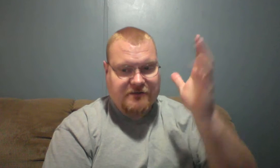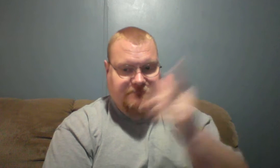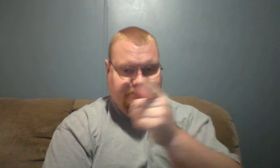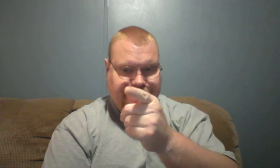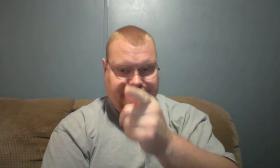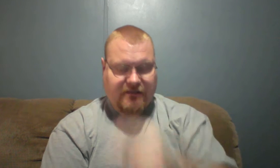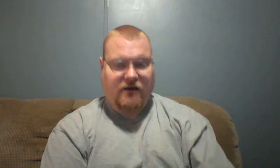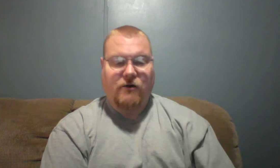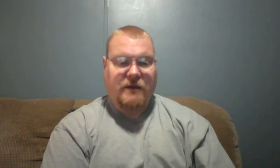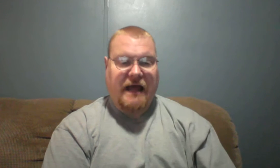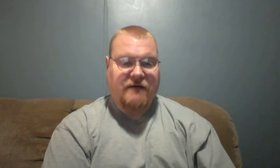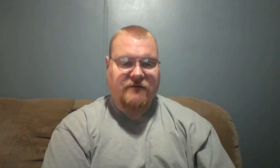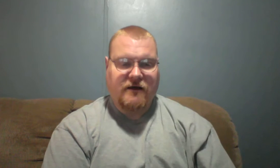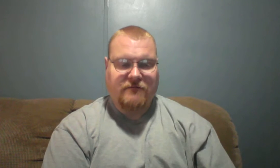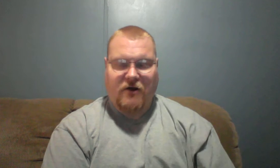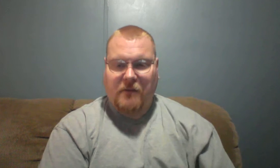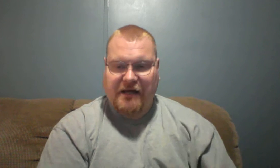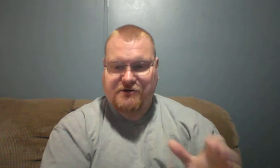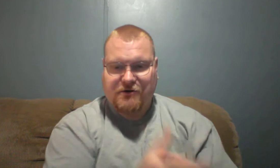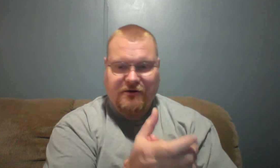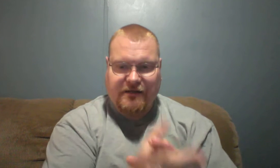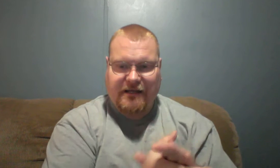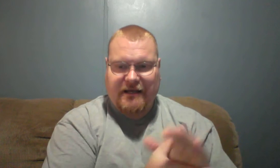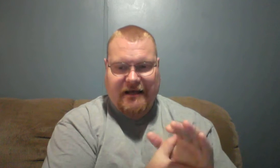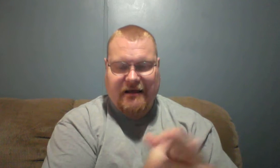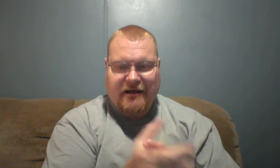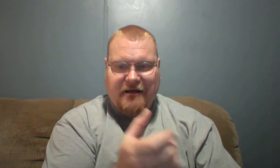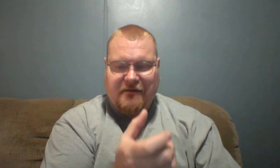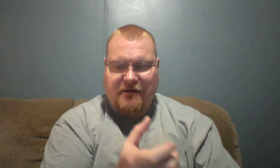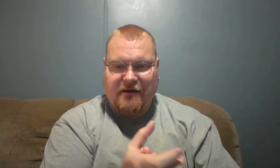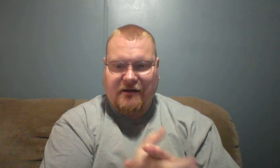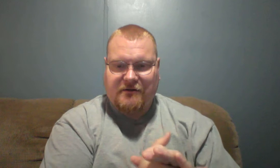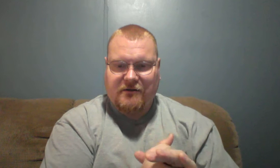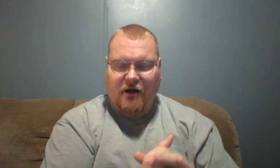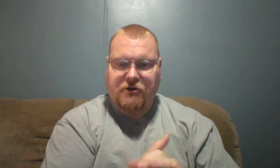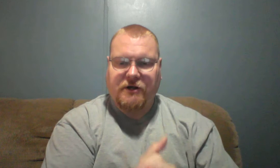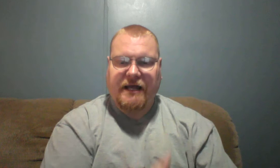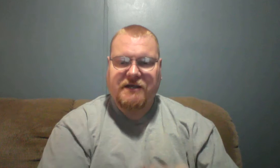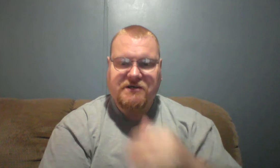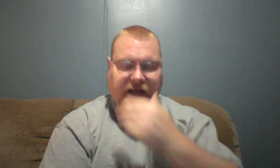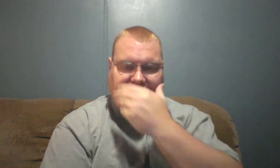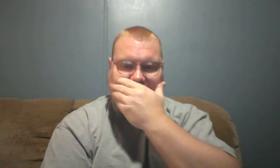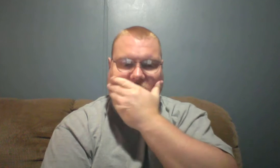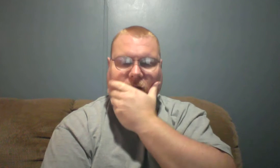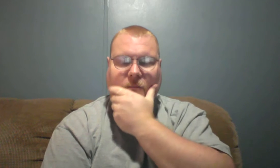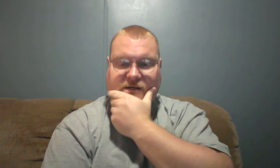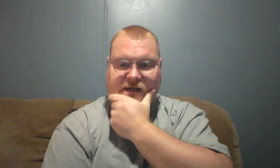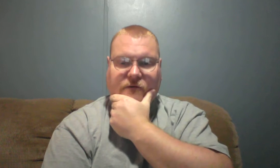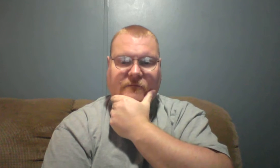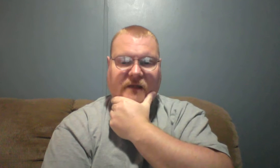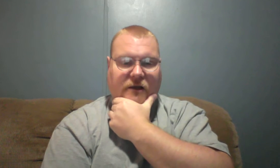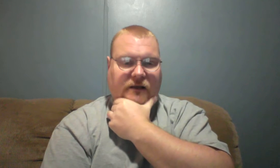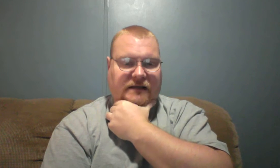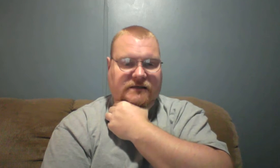on behalf of our pastor, the congregation and myself, I'd like to